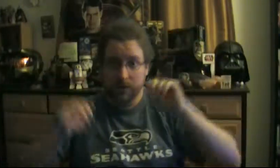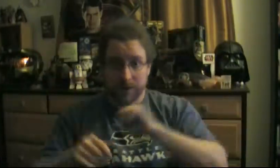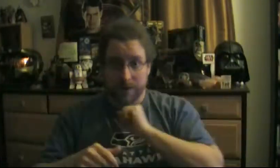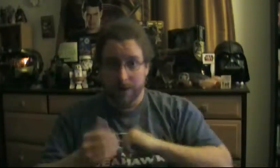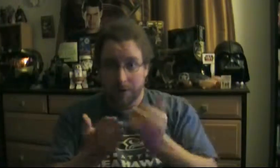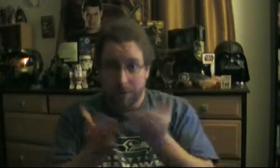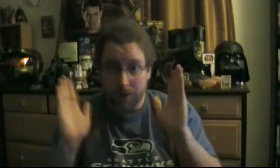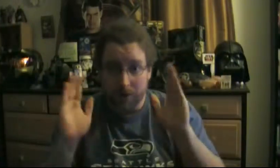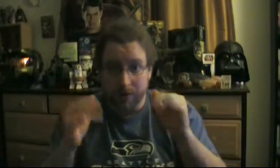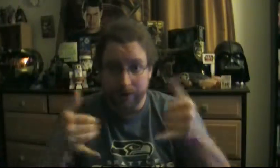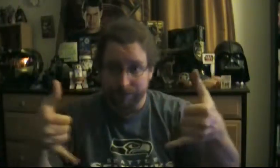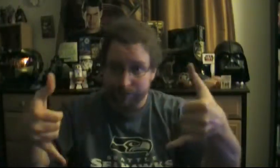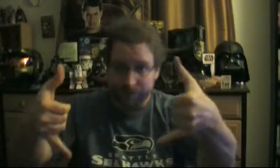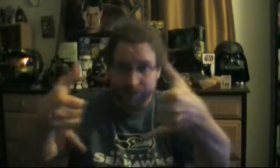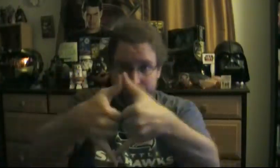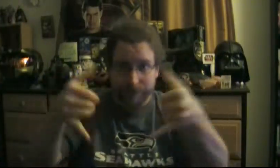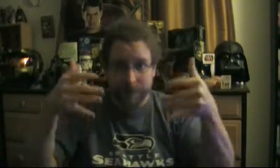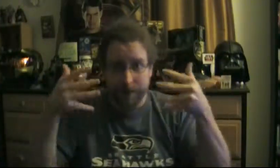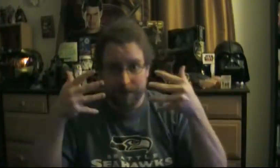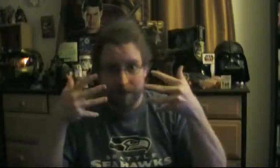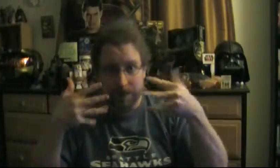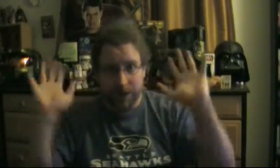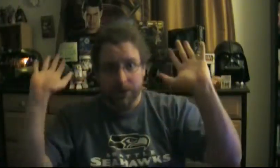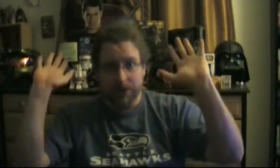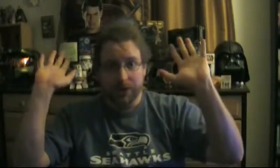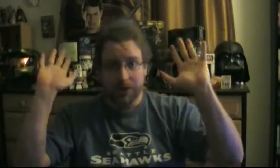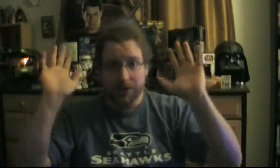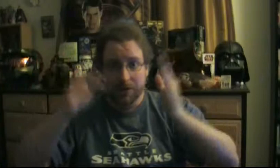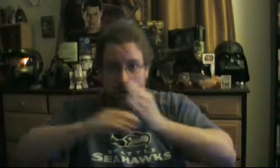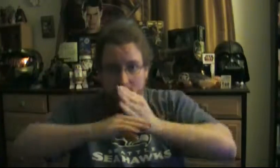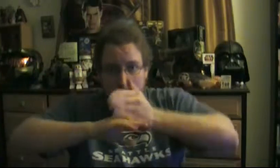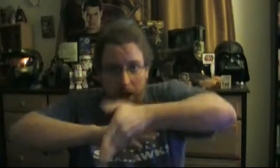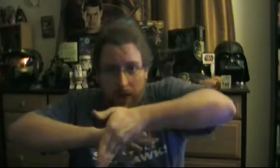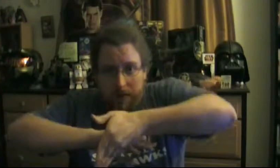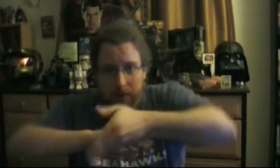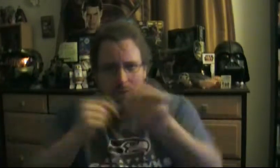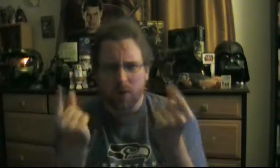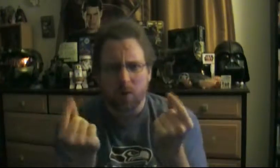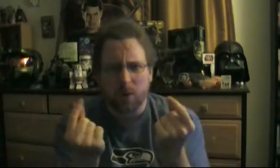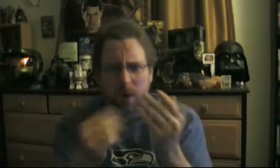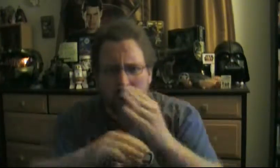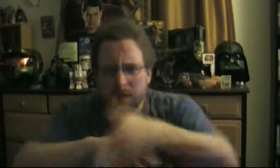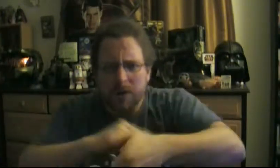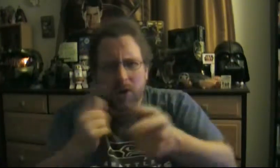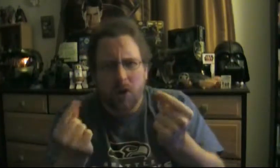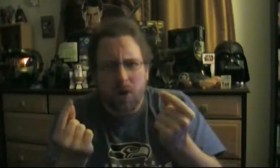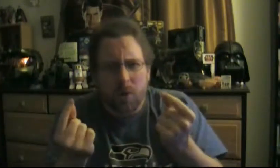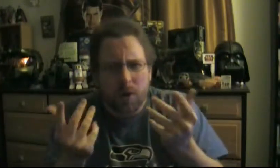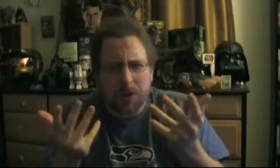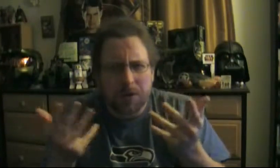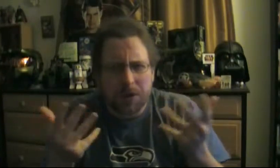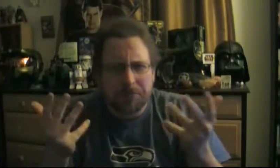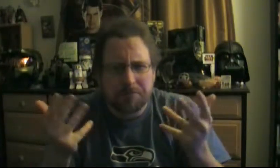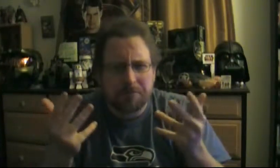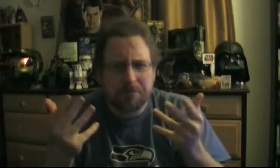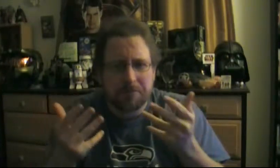super-lady. Oh. I am. I'm going to to talk to you. It's not complicated. New smartphone plans start at $45 a month with no annual